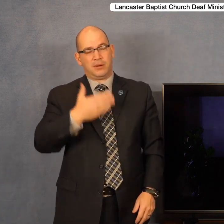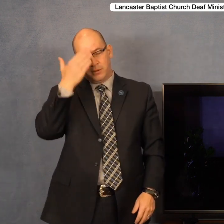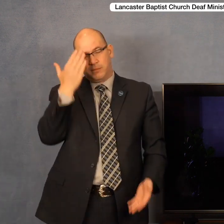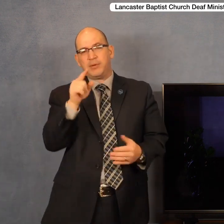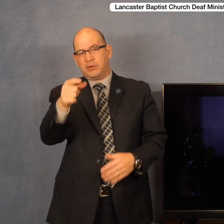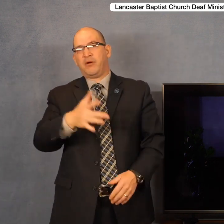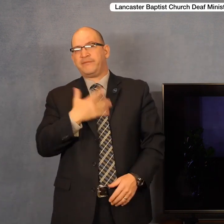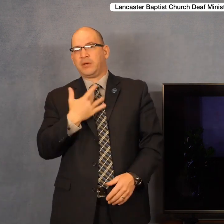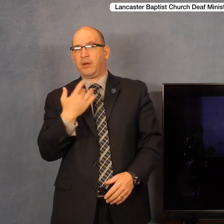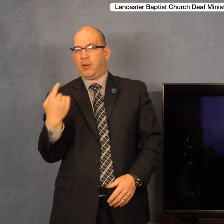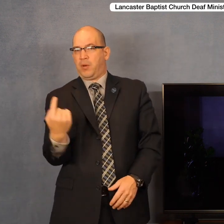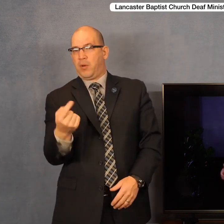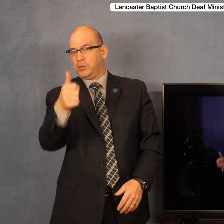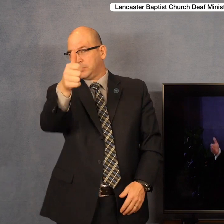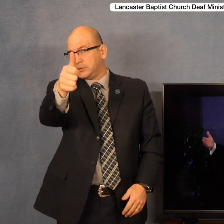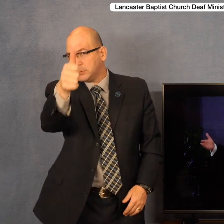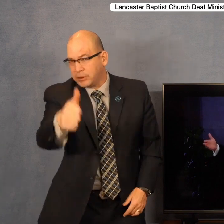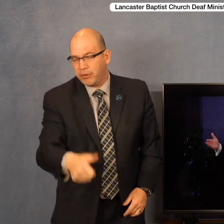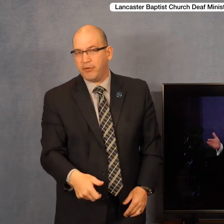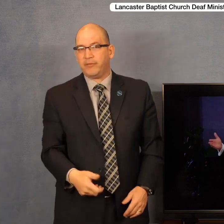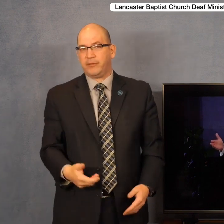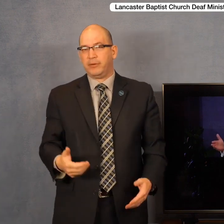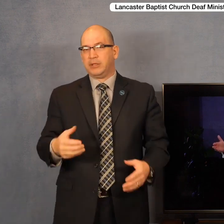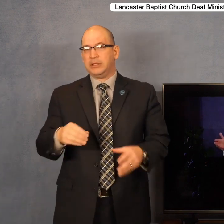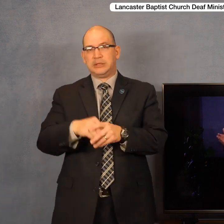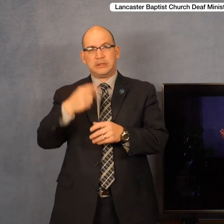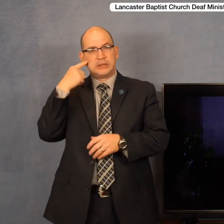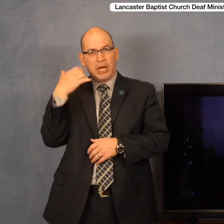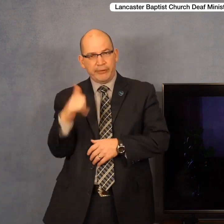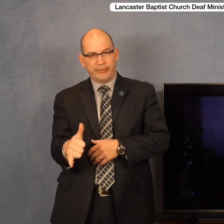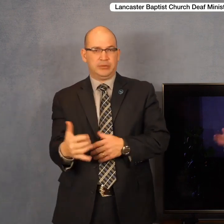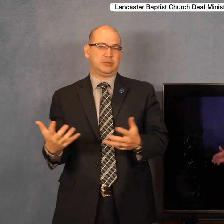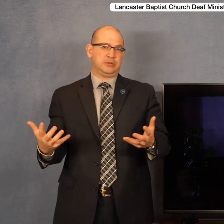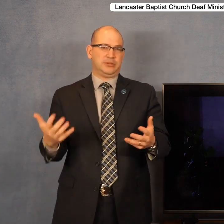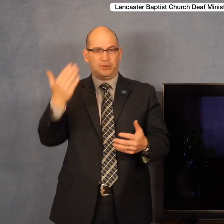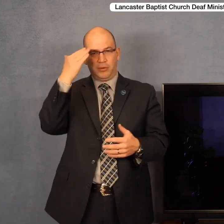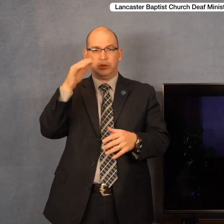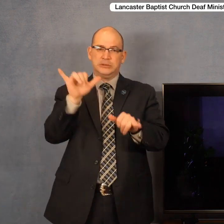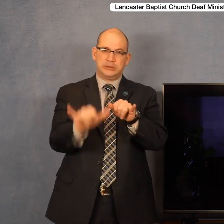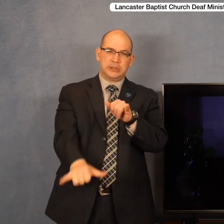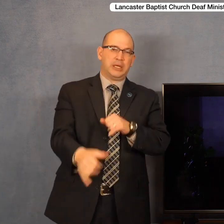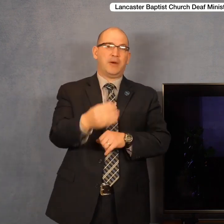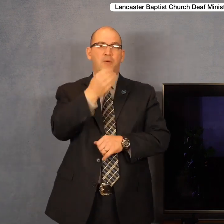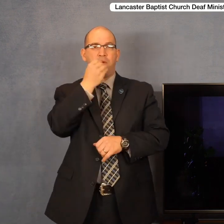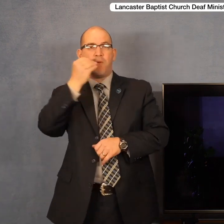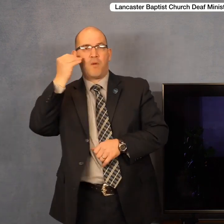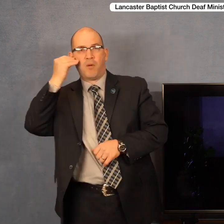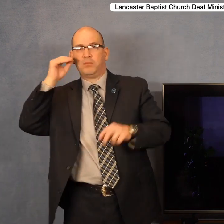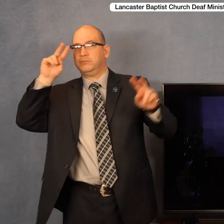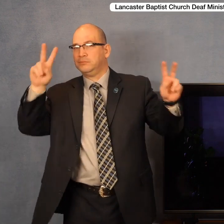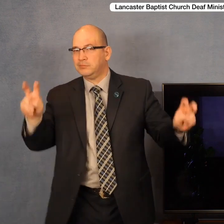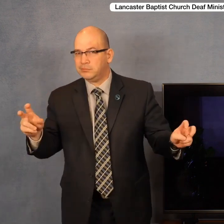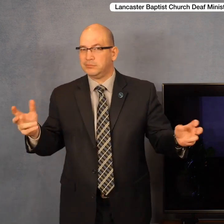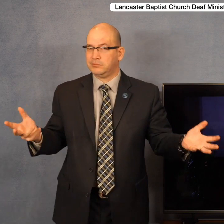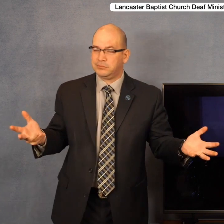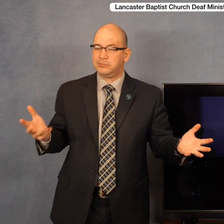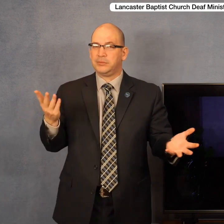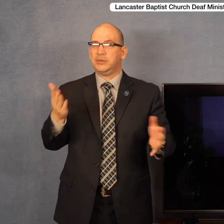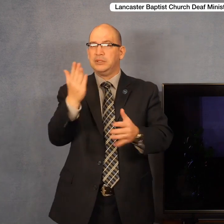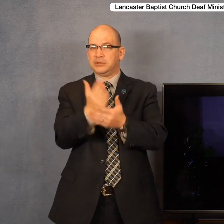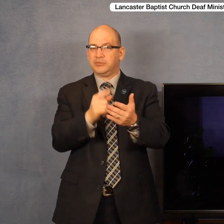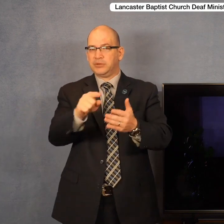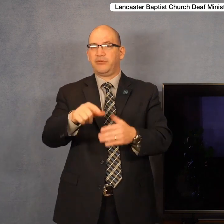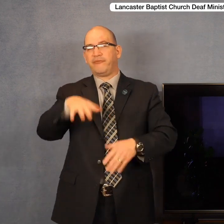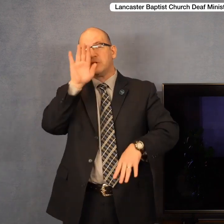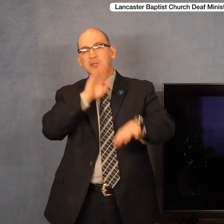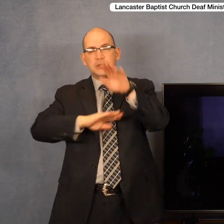I feel isolated lately. I mean, we're still in California on this stay-at-home mandate. And some of you are kind of